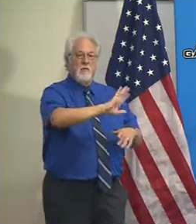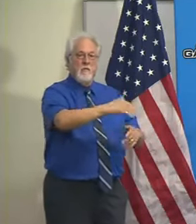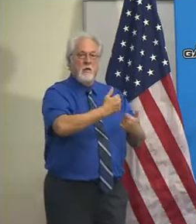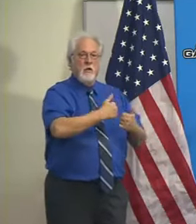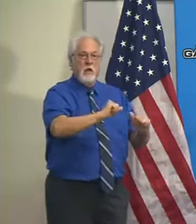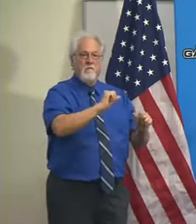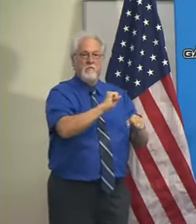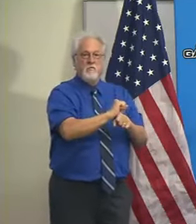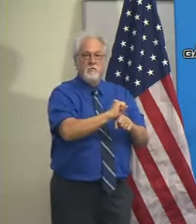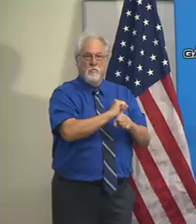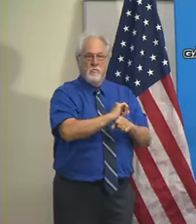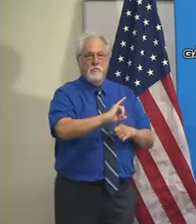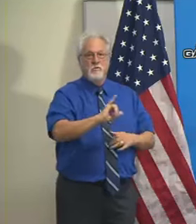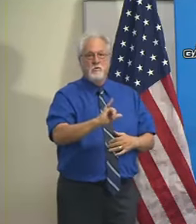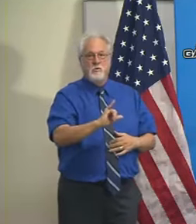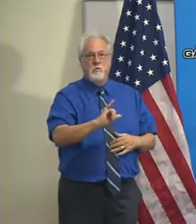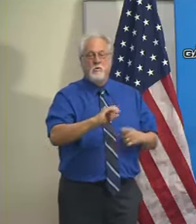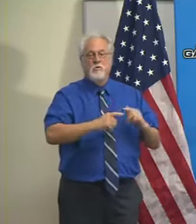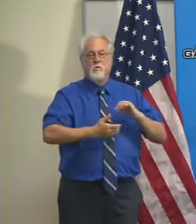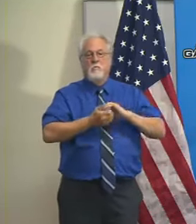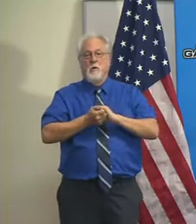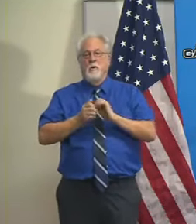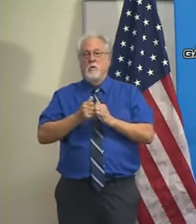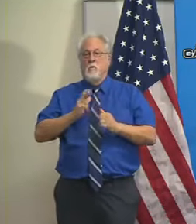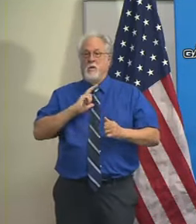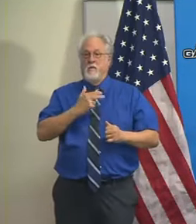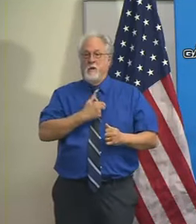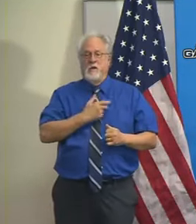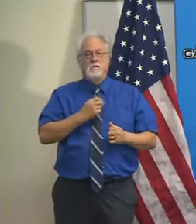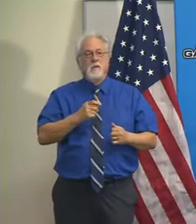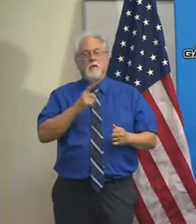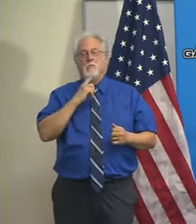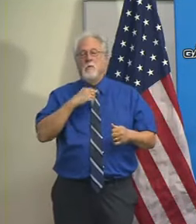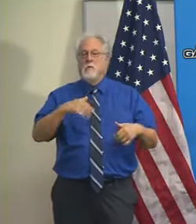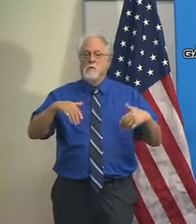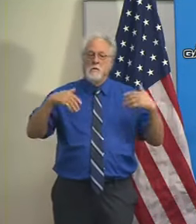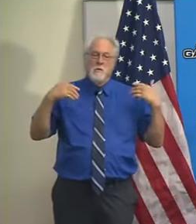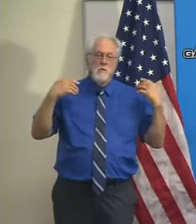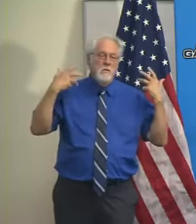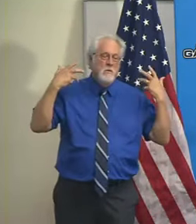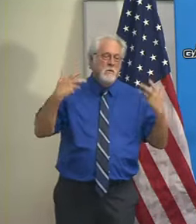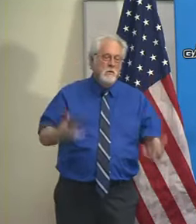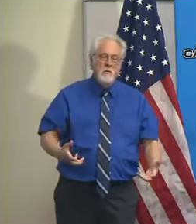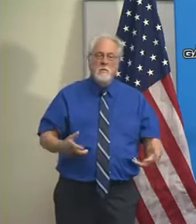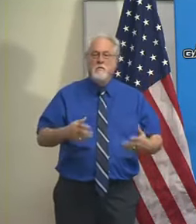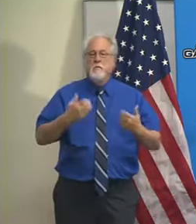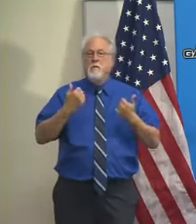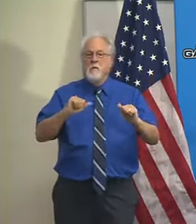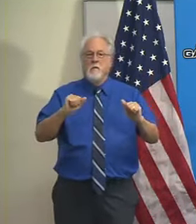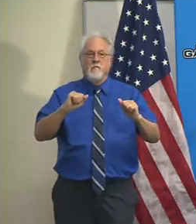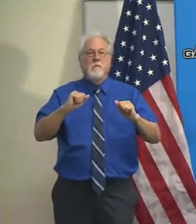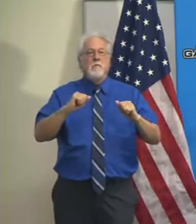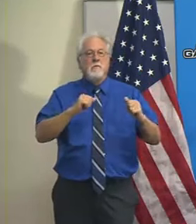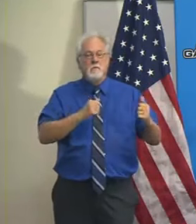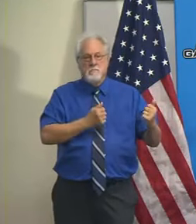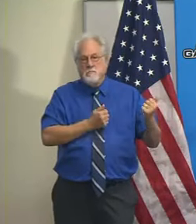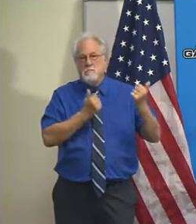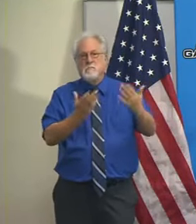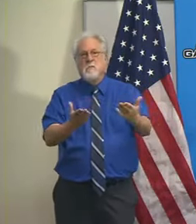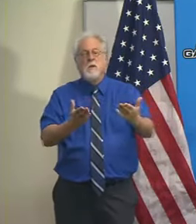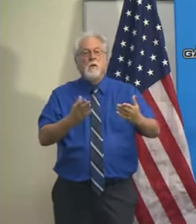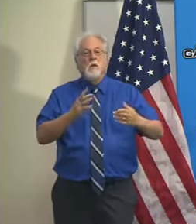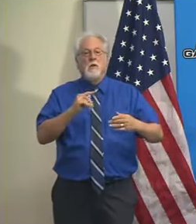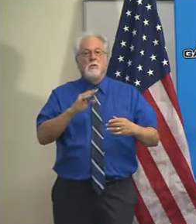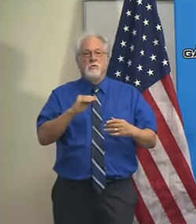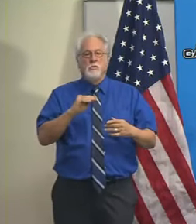they have been making to partner with us and just the Herculean effort that they are putting forth in